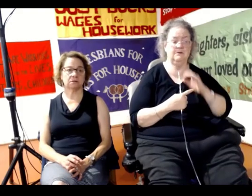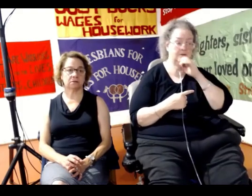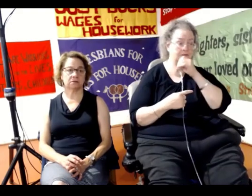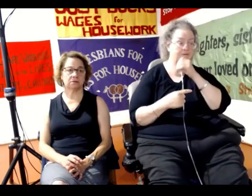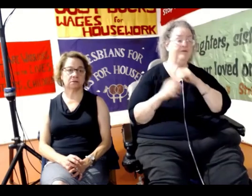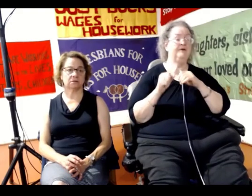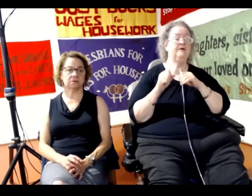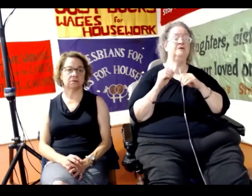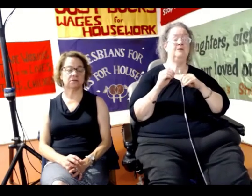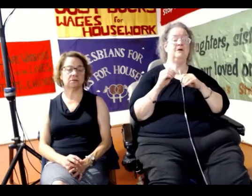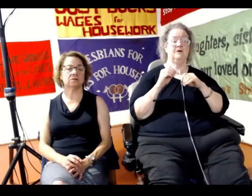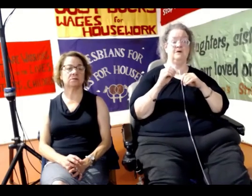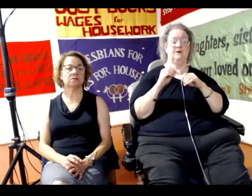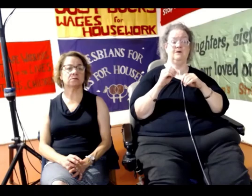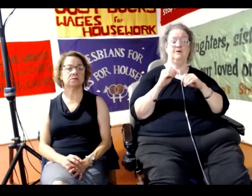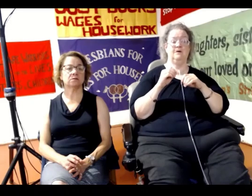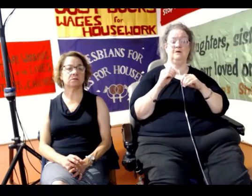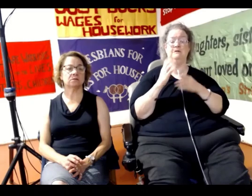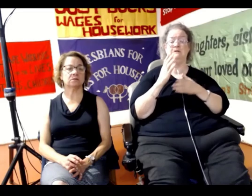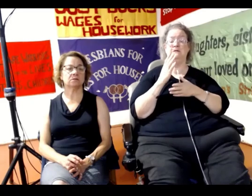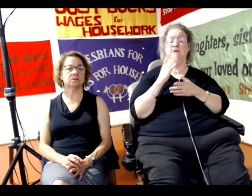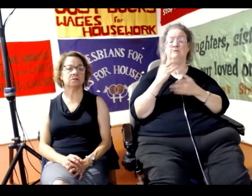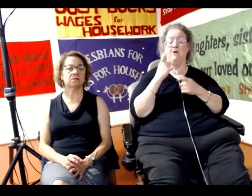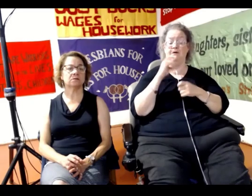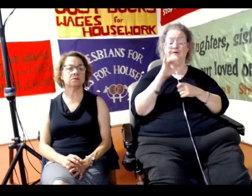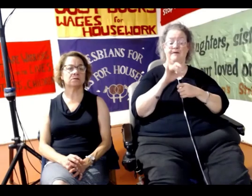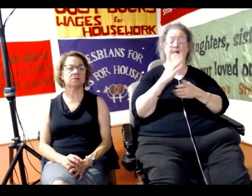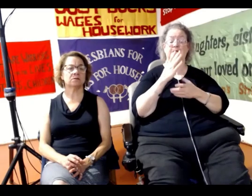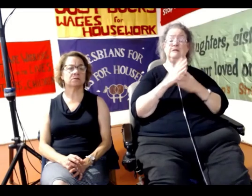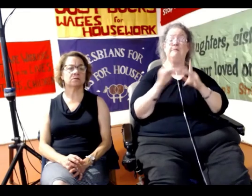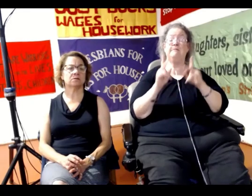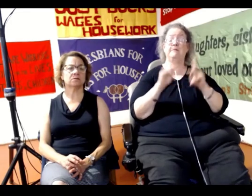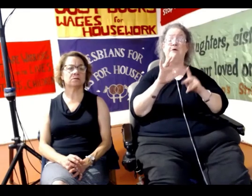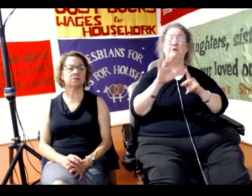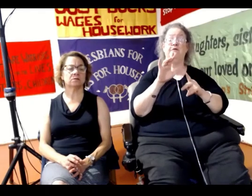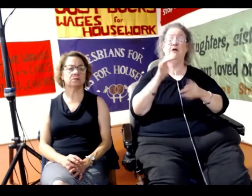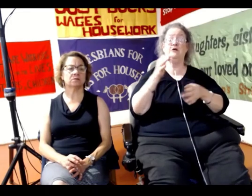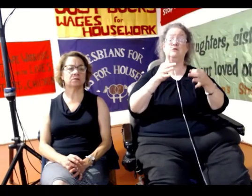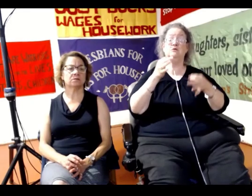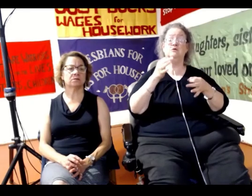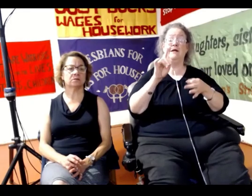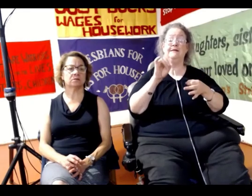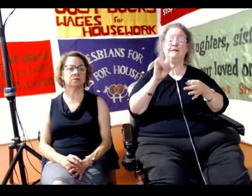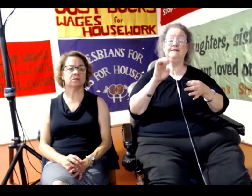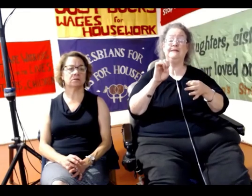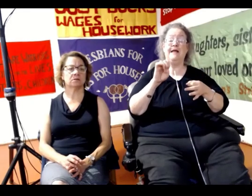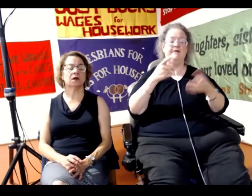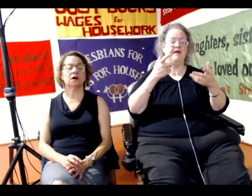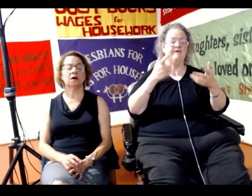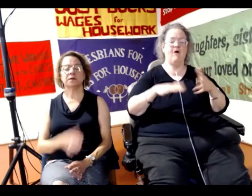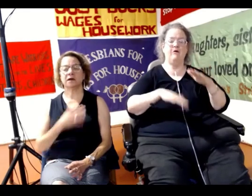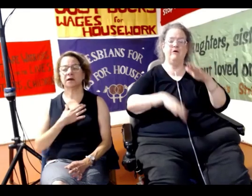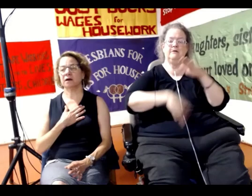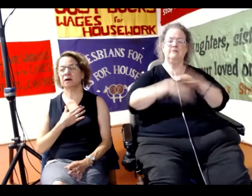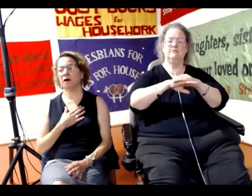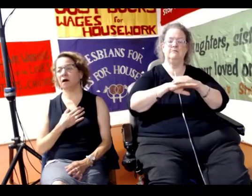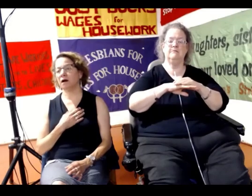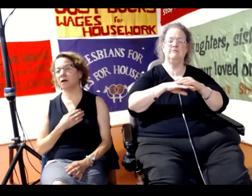it's going to be postponed, postponed, postponed. Some people, when the trial date comes up, they have actually served the maximum sentence